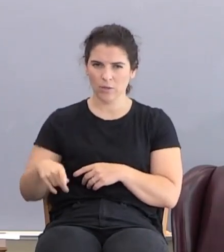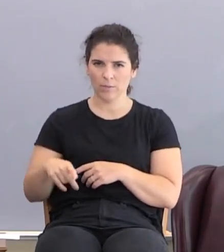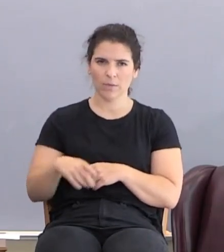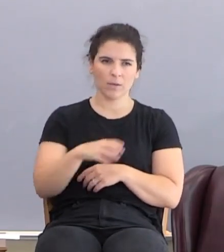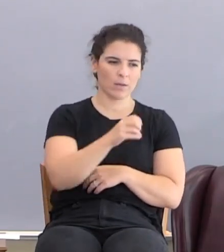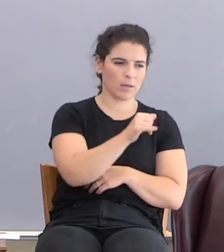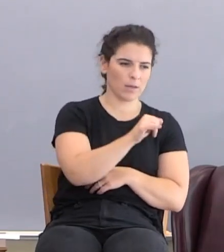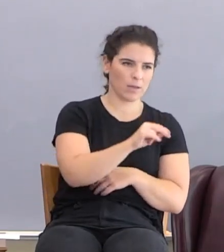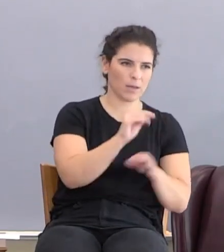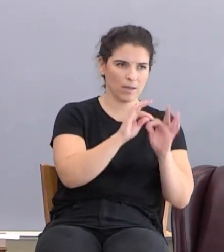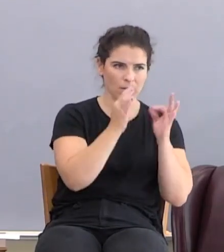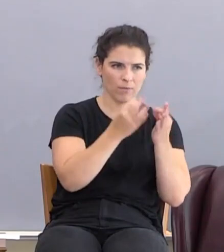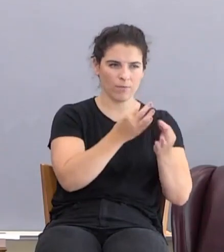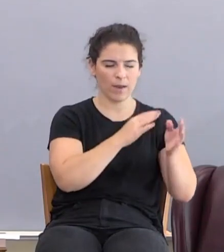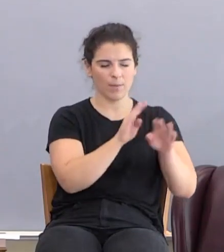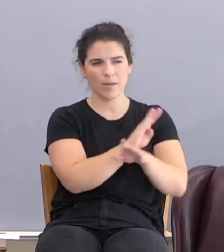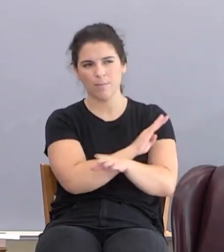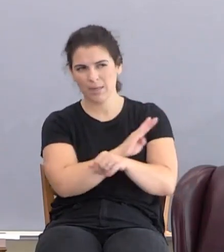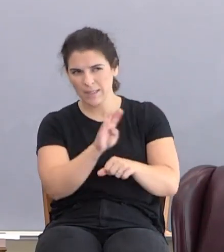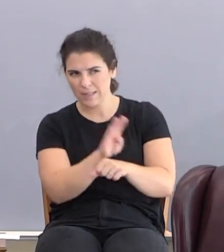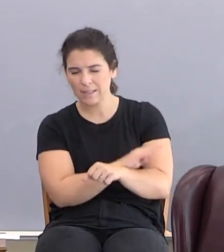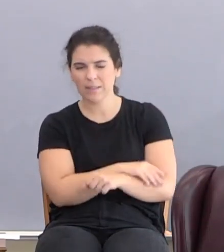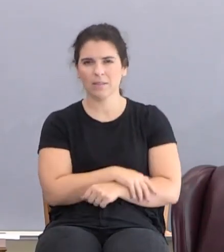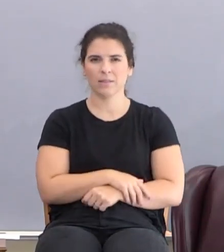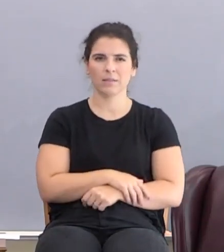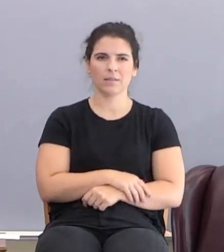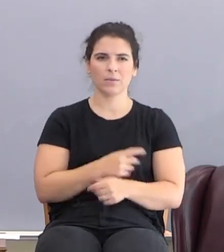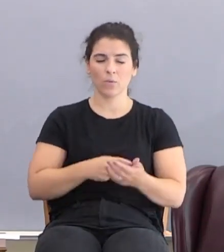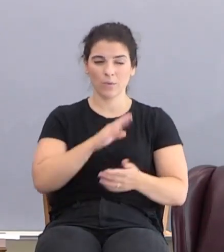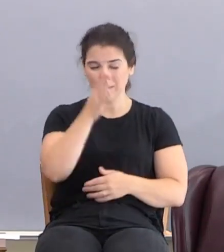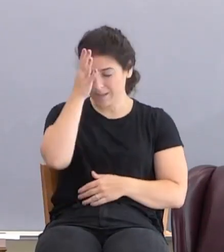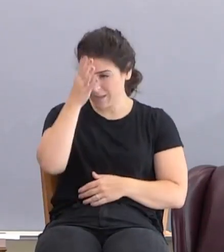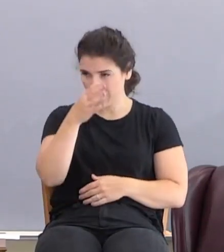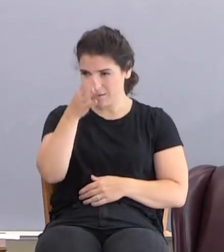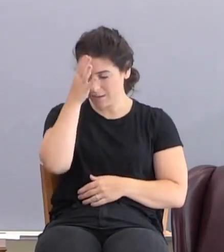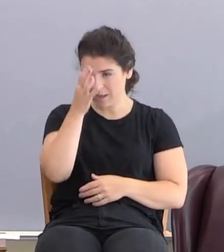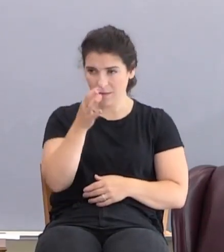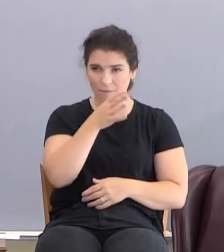Cain's in the family business. What was his dad? His dad's a farmer.